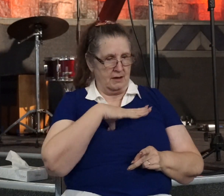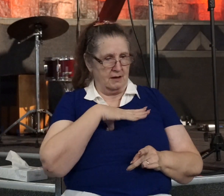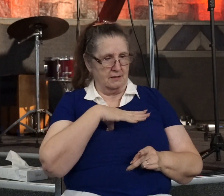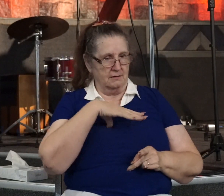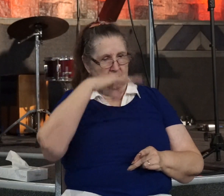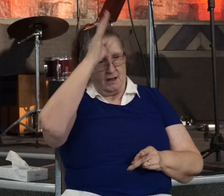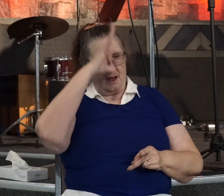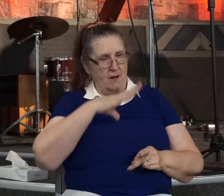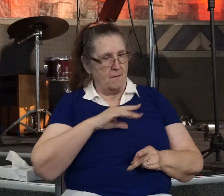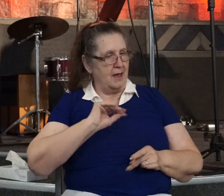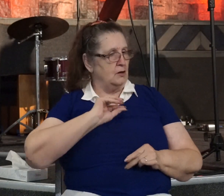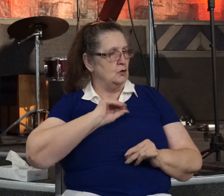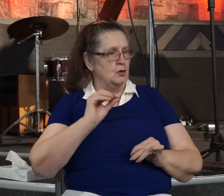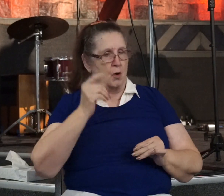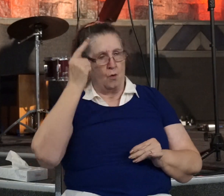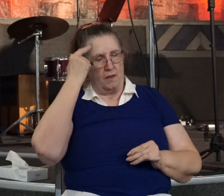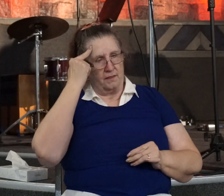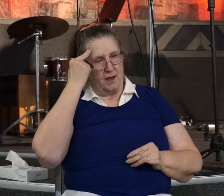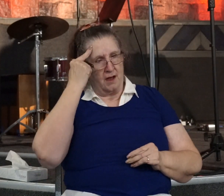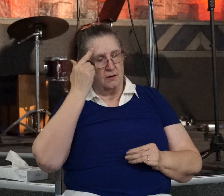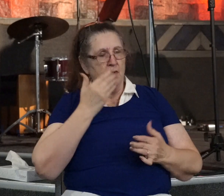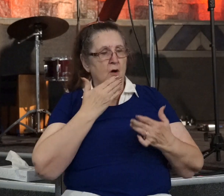anything or do anything in the kingdom of God